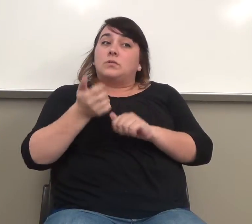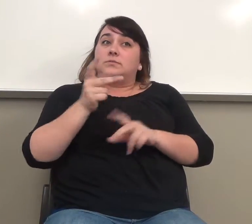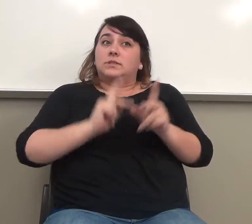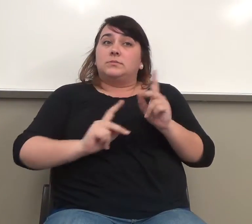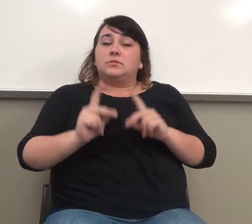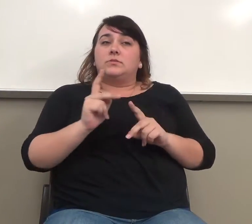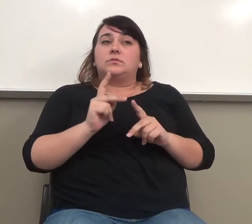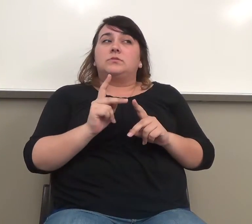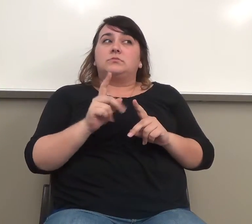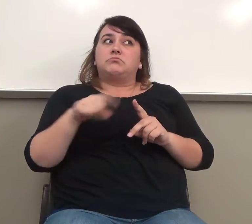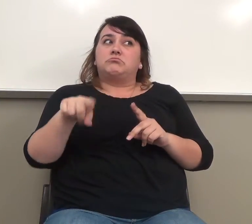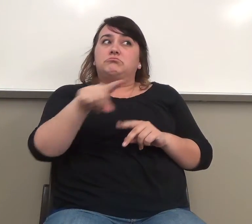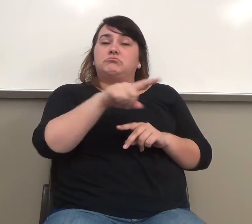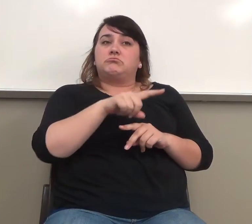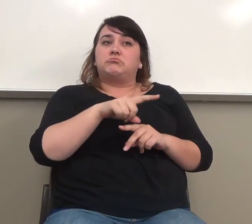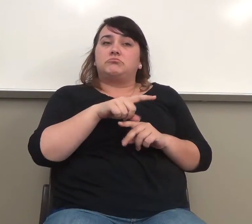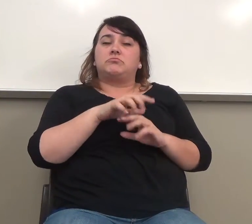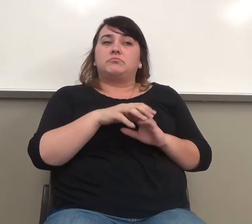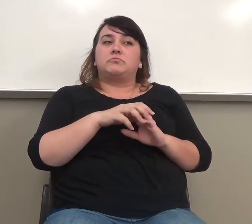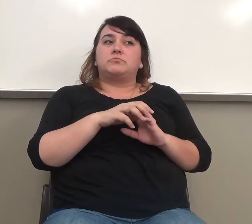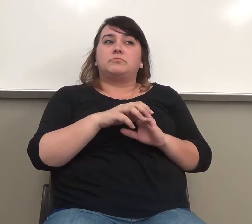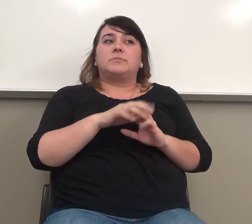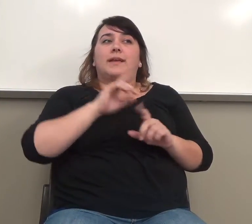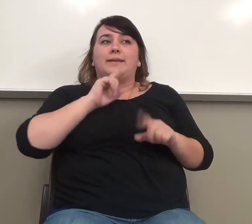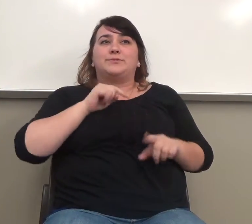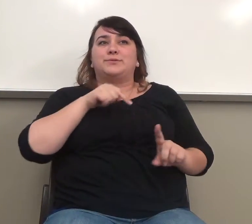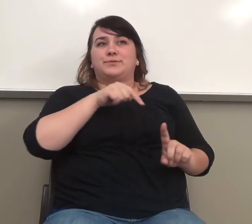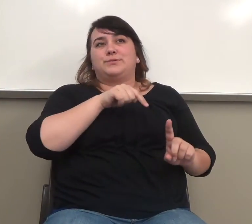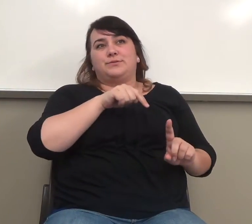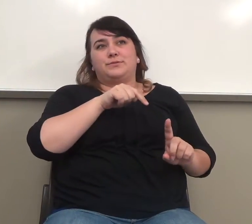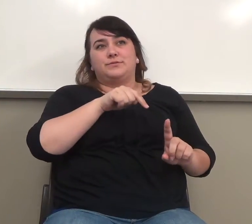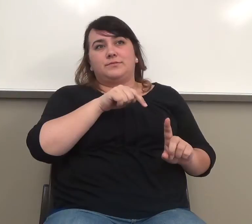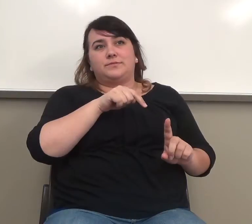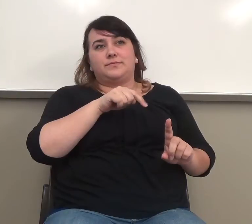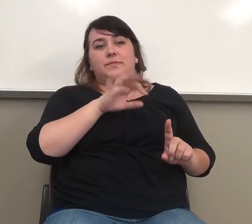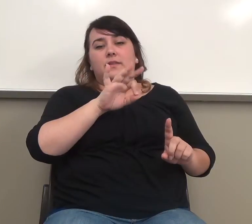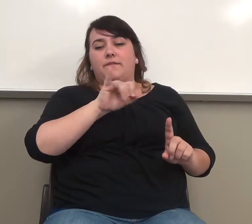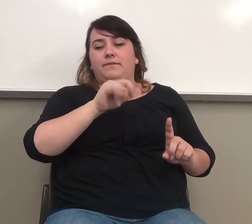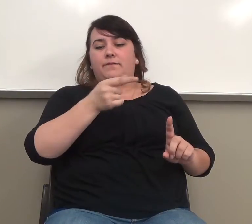answered it figuratively.